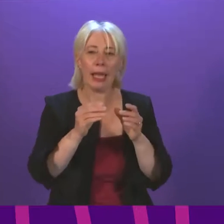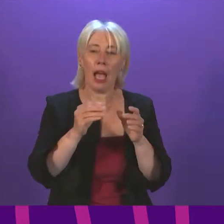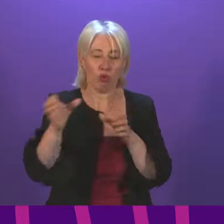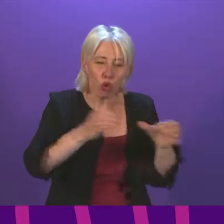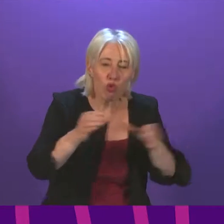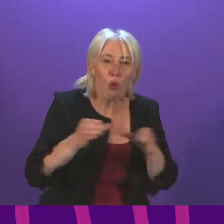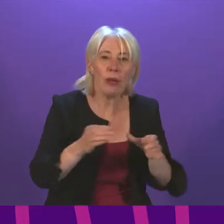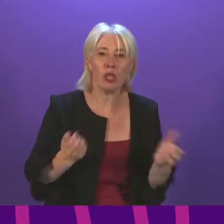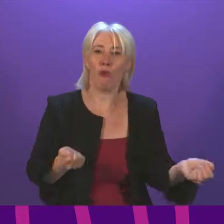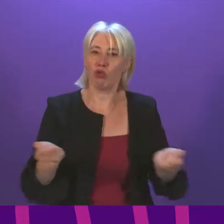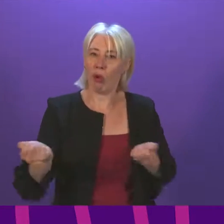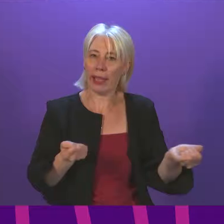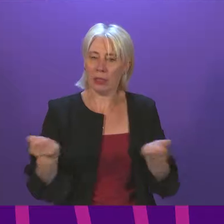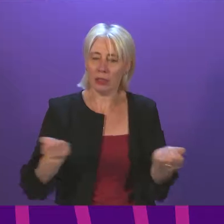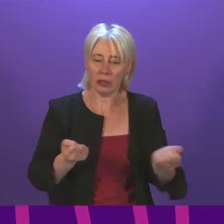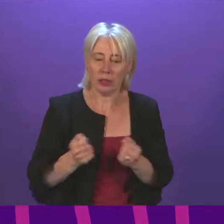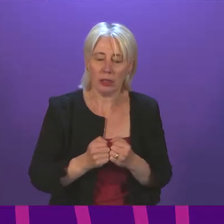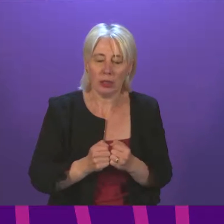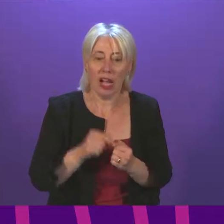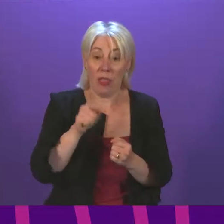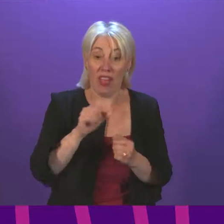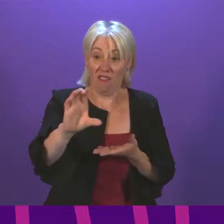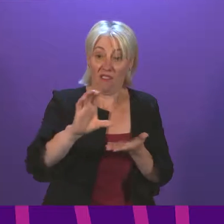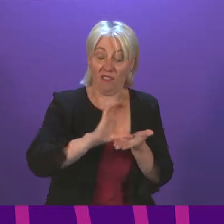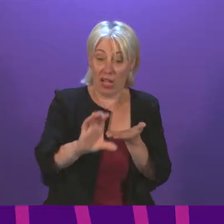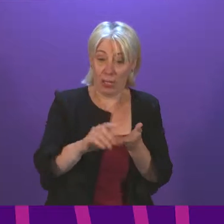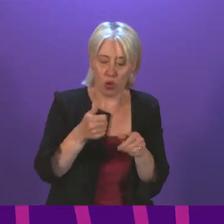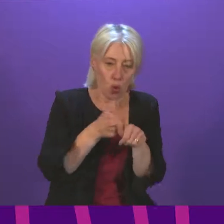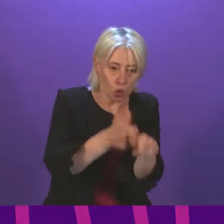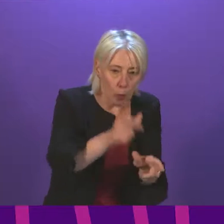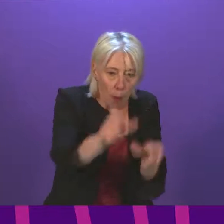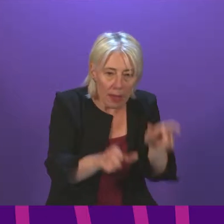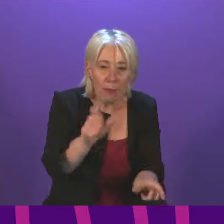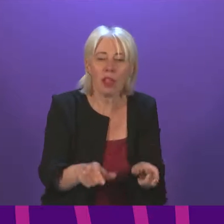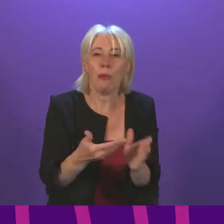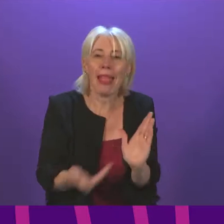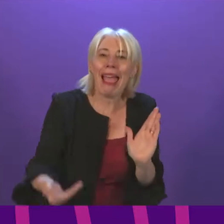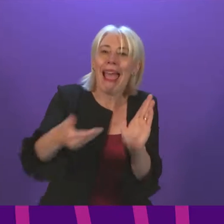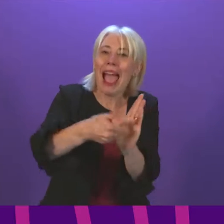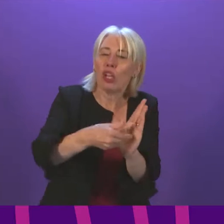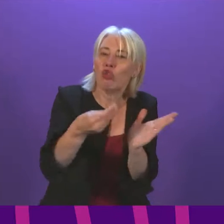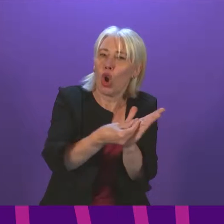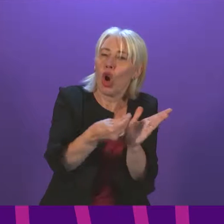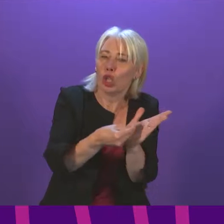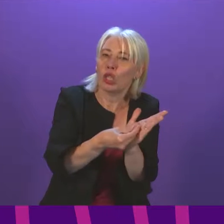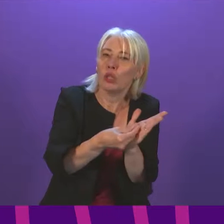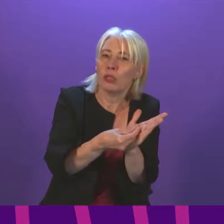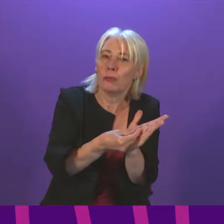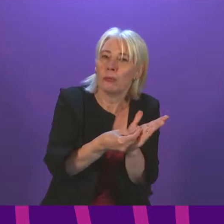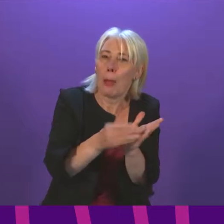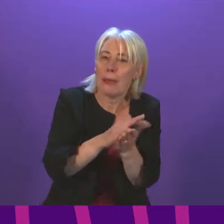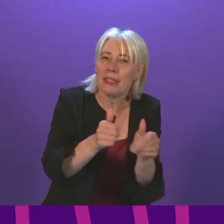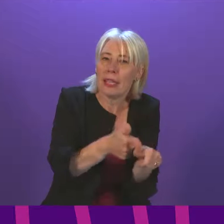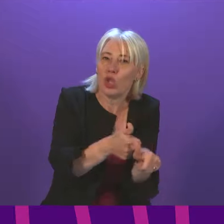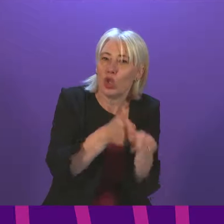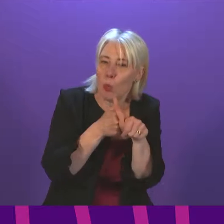individuals. The Transition Training Fund is designed to support individuals with additional costs that can specifically support them